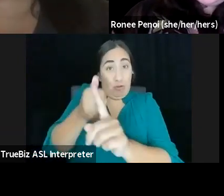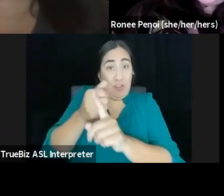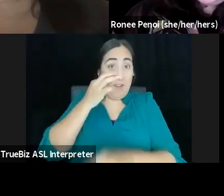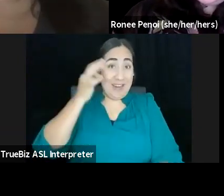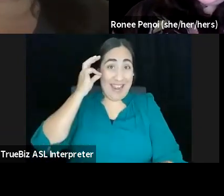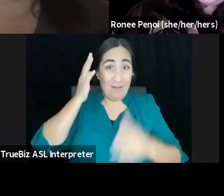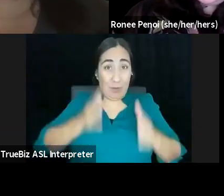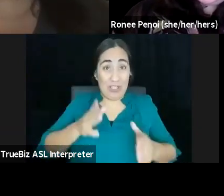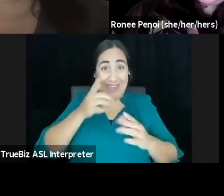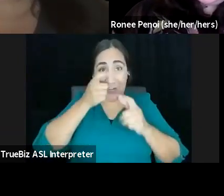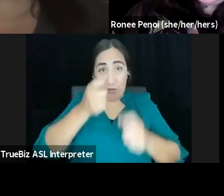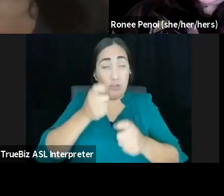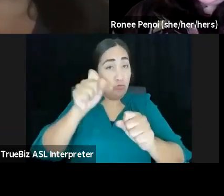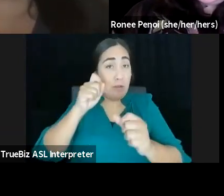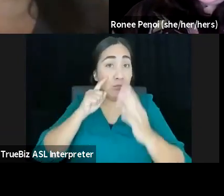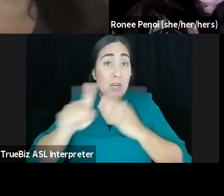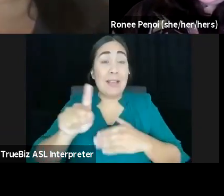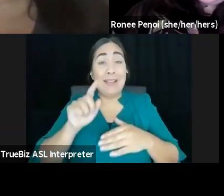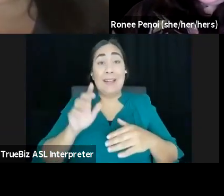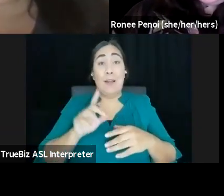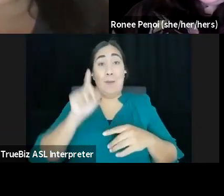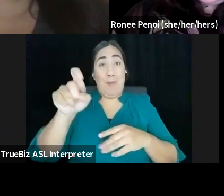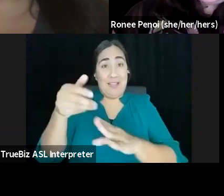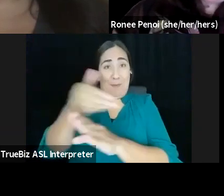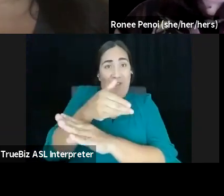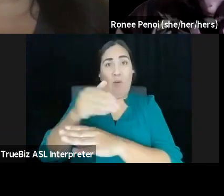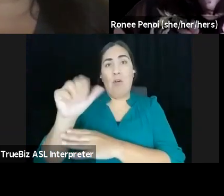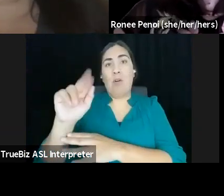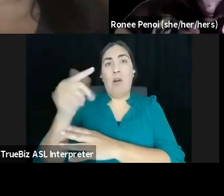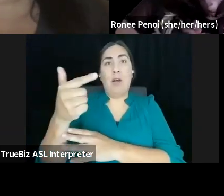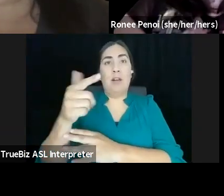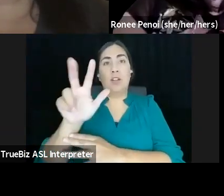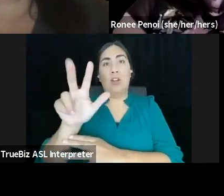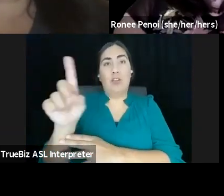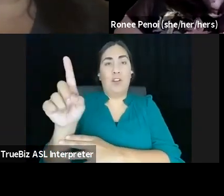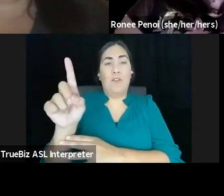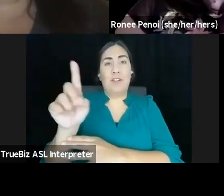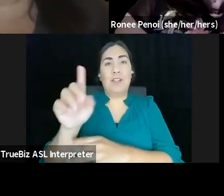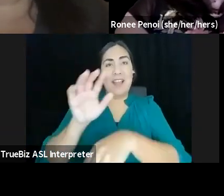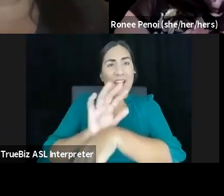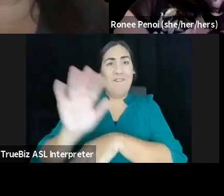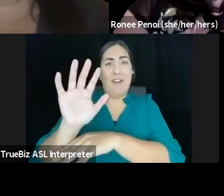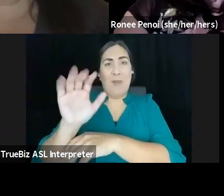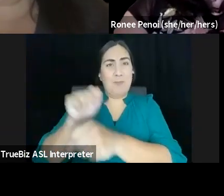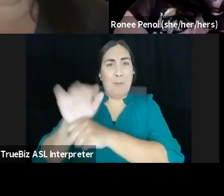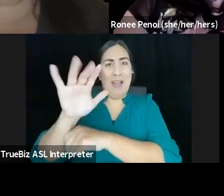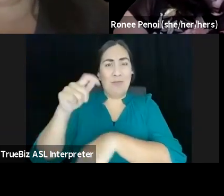apply is August 31st at 5pm Mountain Time, 6pm Central, 7pm Eastern.